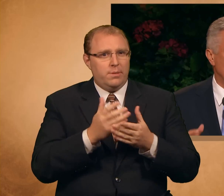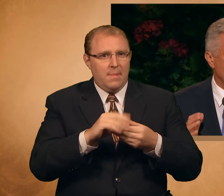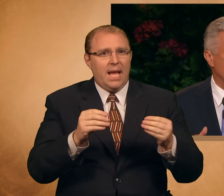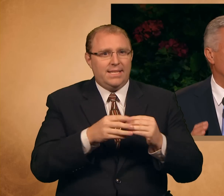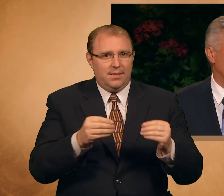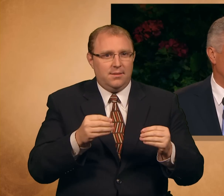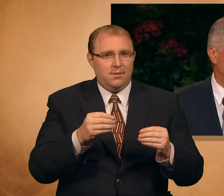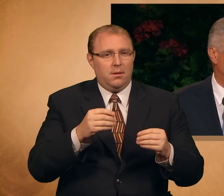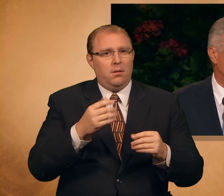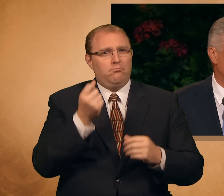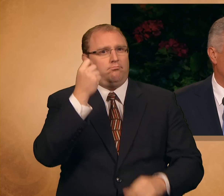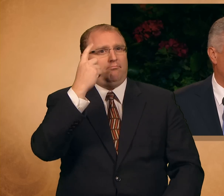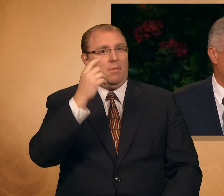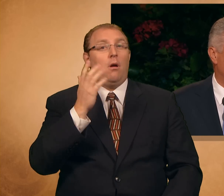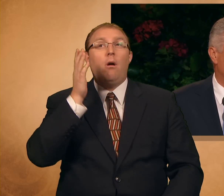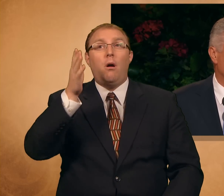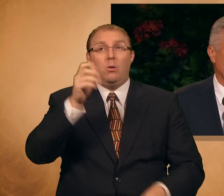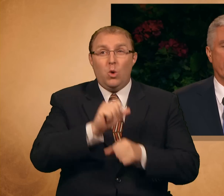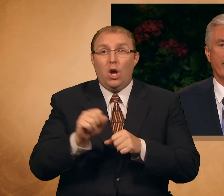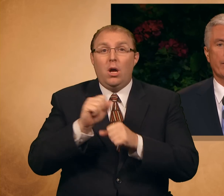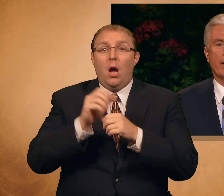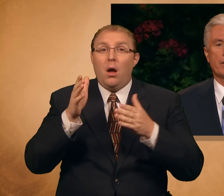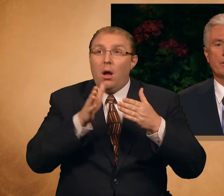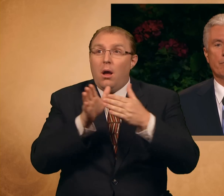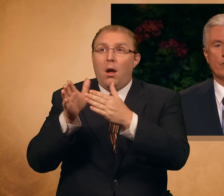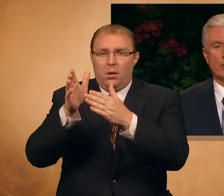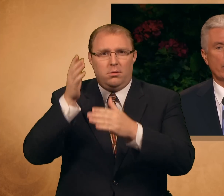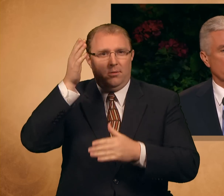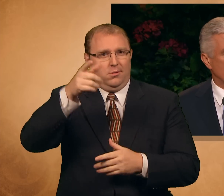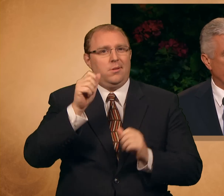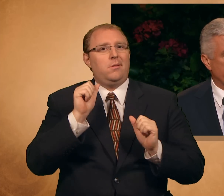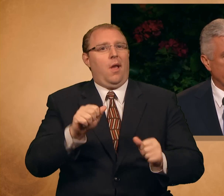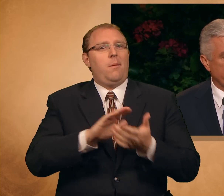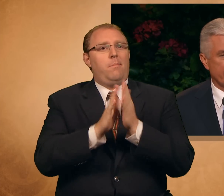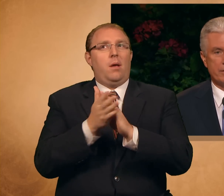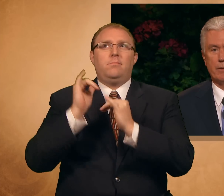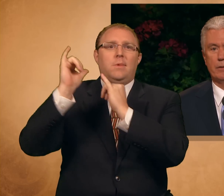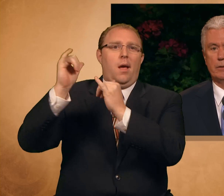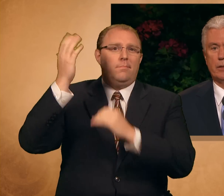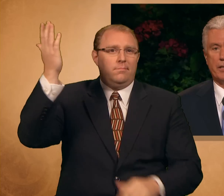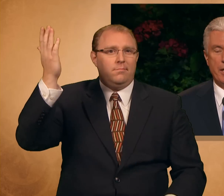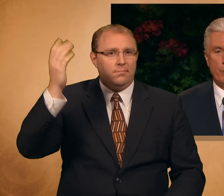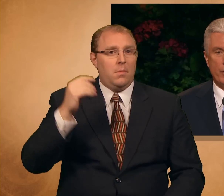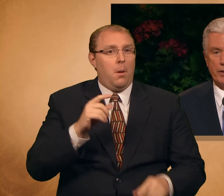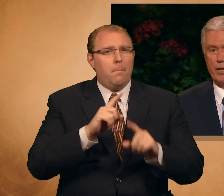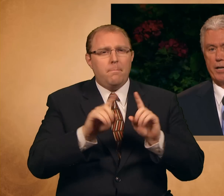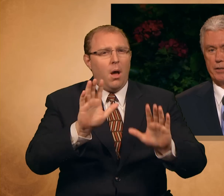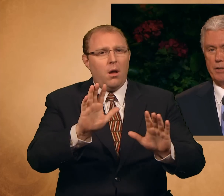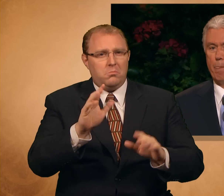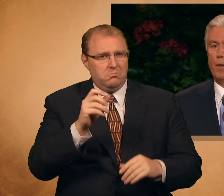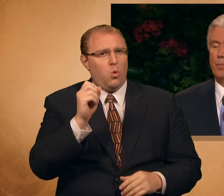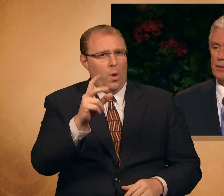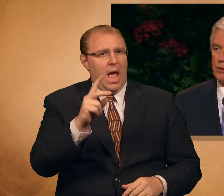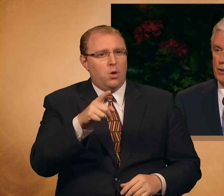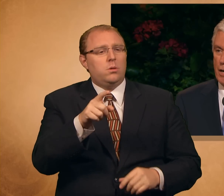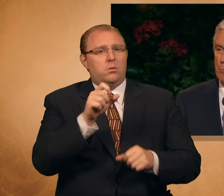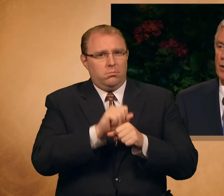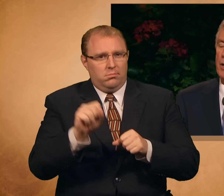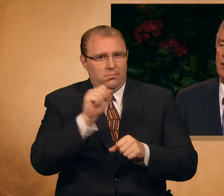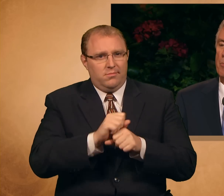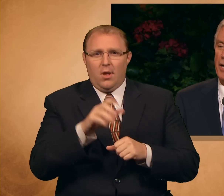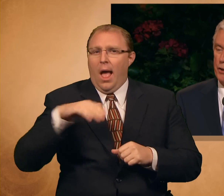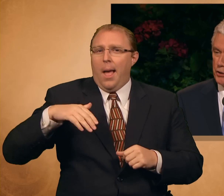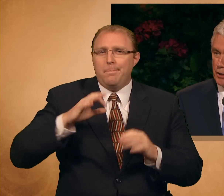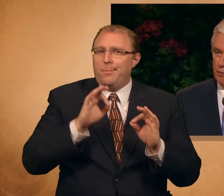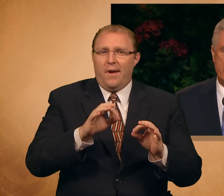we will. It's okay that you are not quite there yet. Keep working on it, but stop